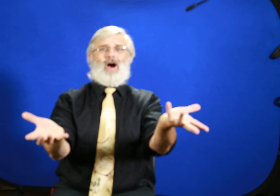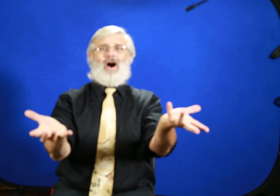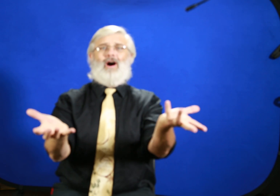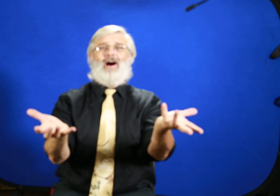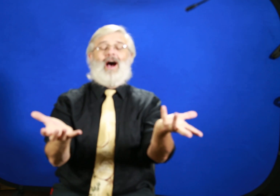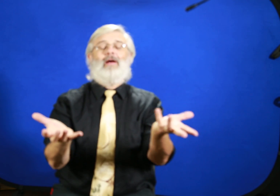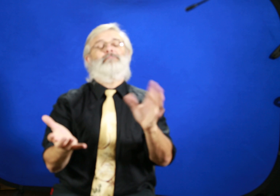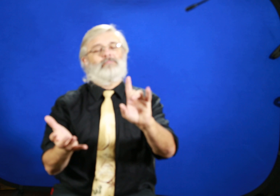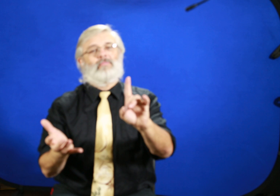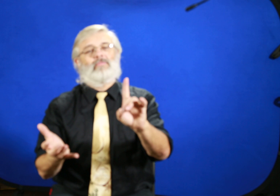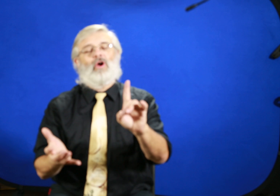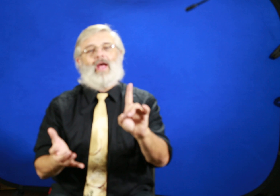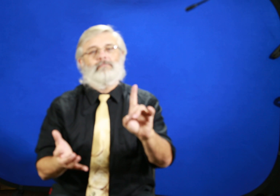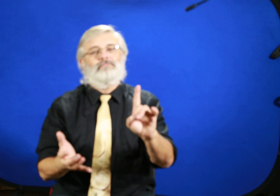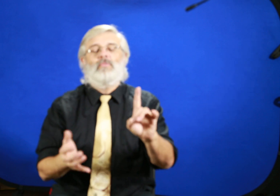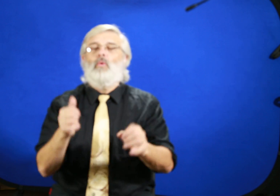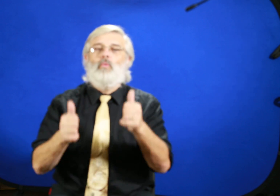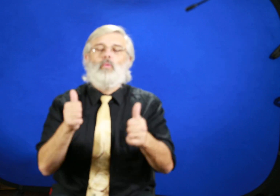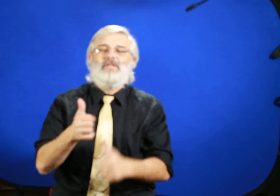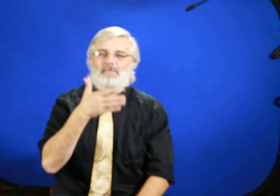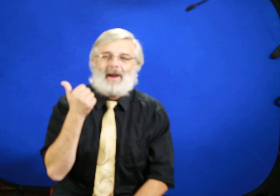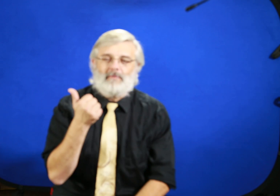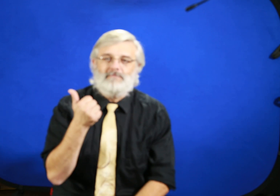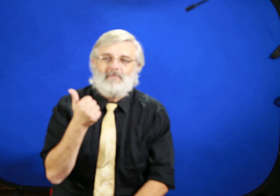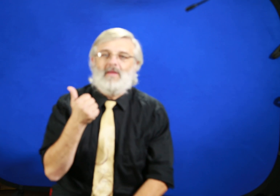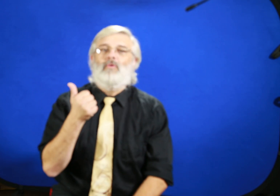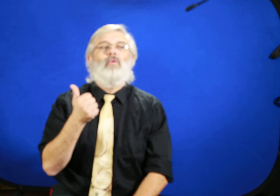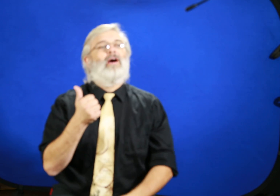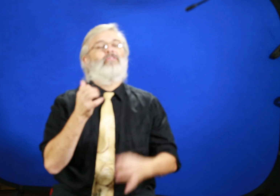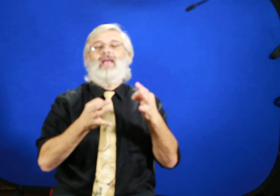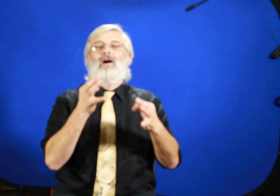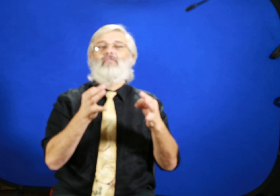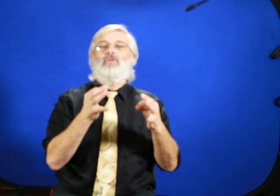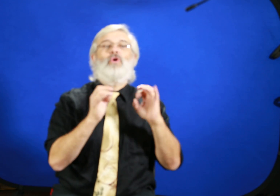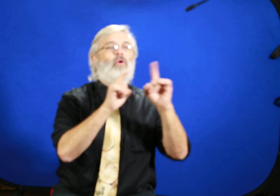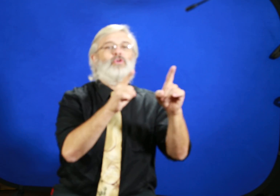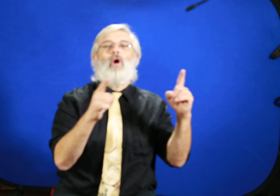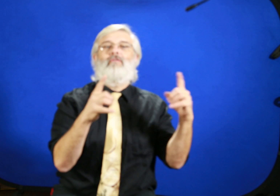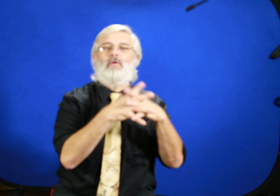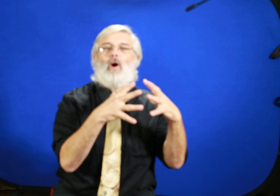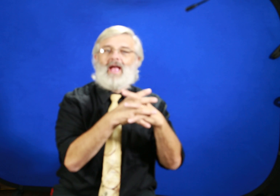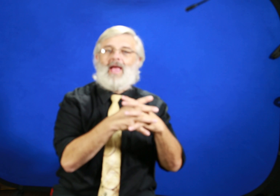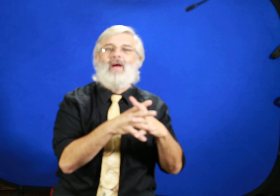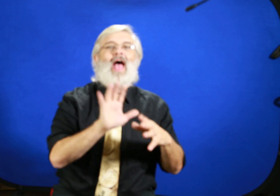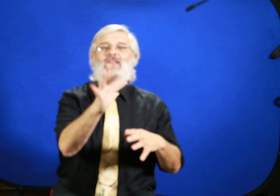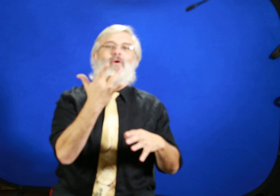oh, I, okay, which is better? If you go to a football game and your